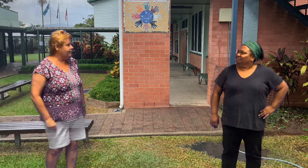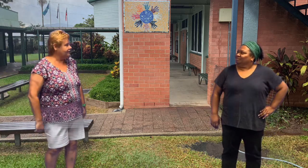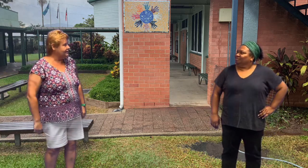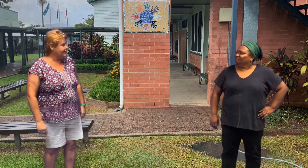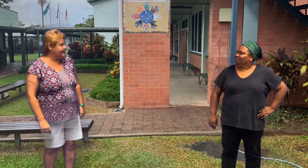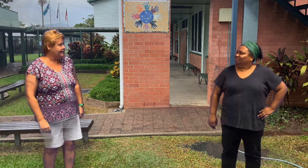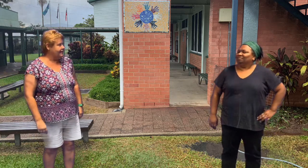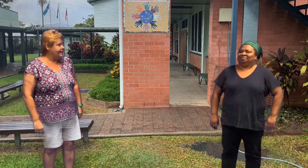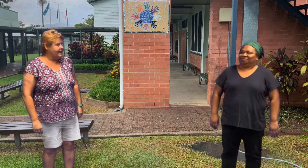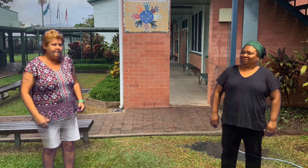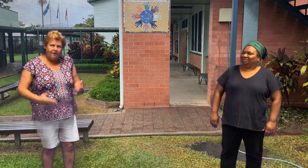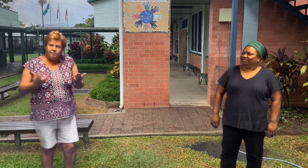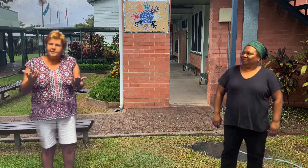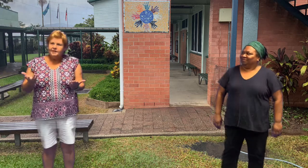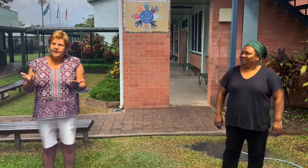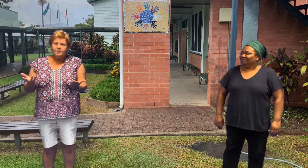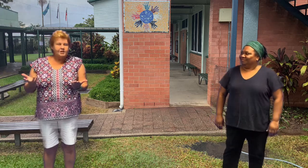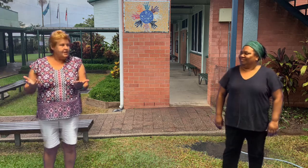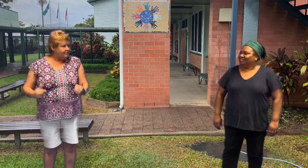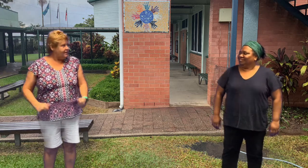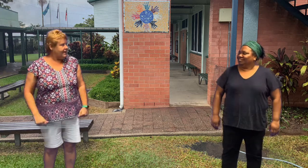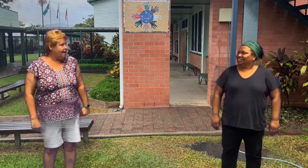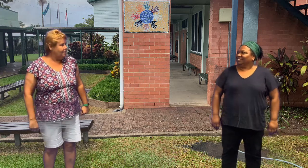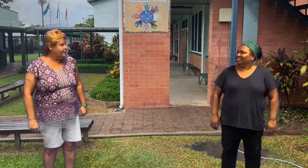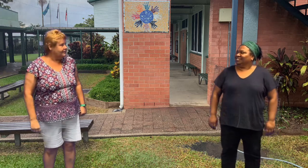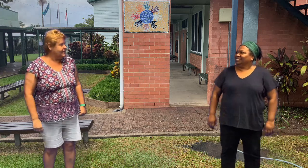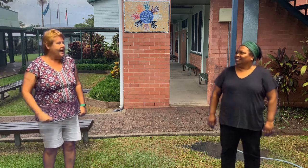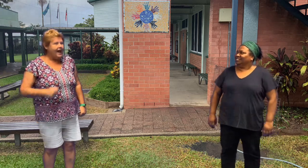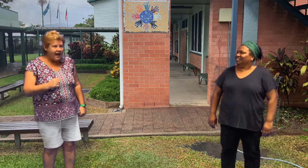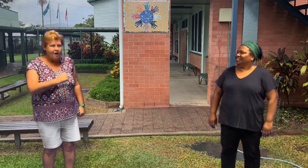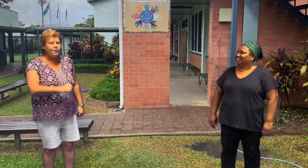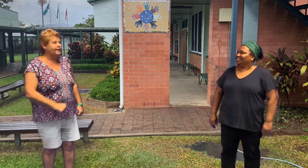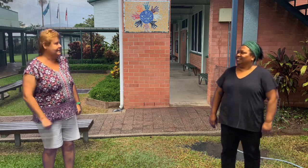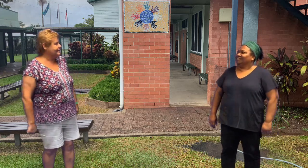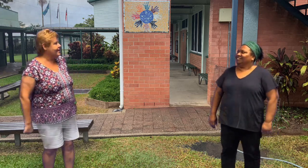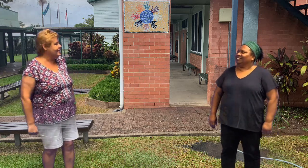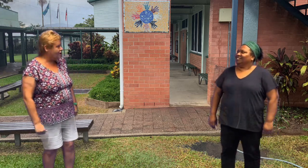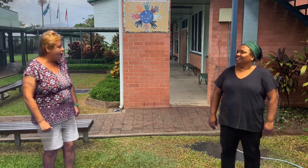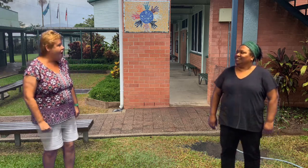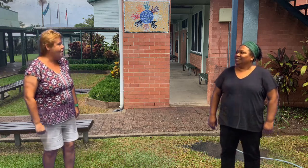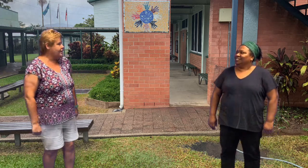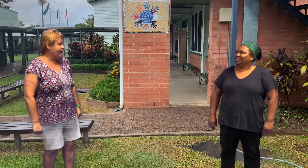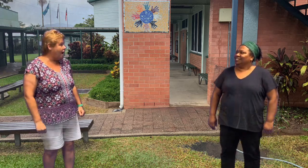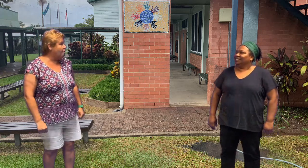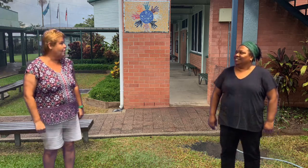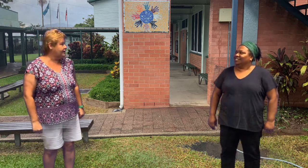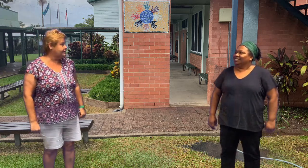Auslan. If I was going to go and cheer for the Cowboys how would I say go Cowboys?